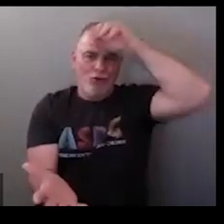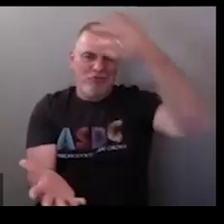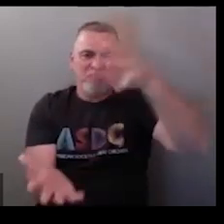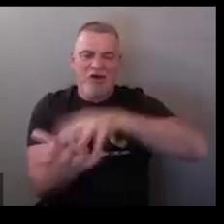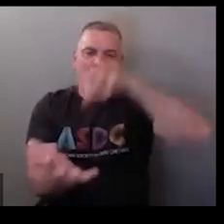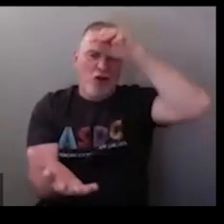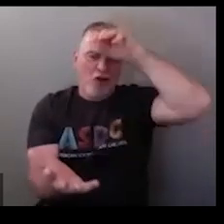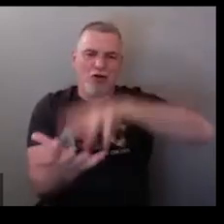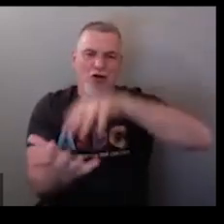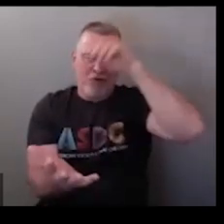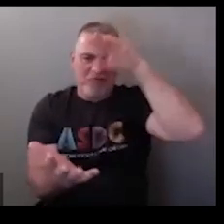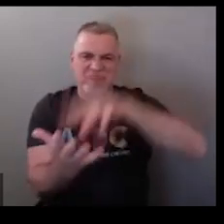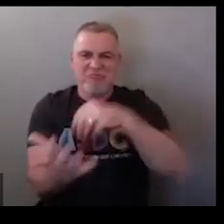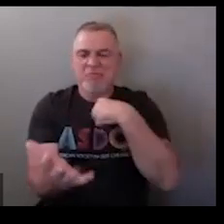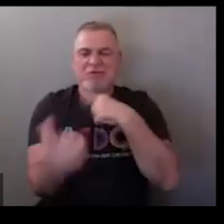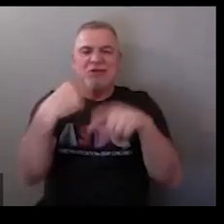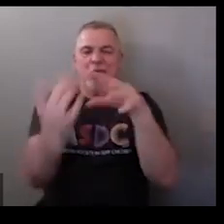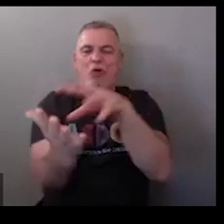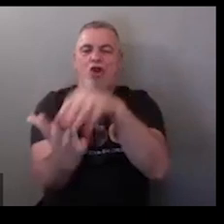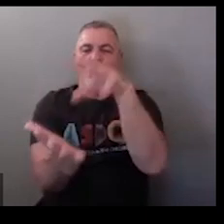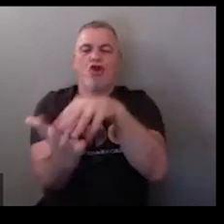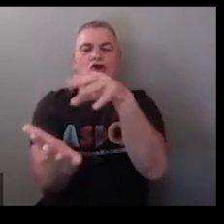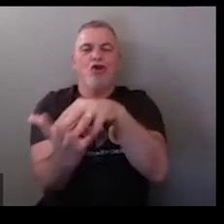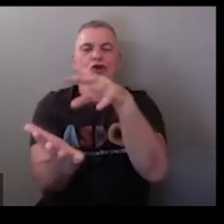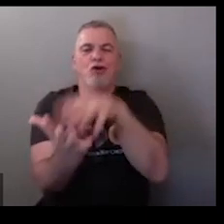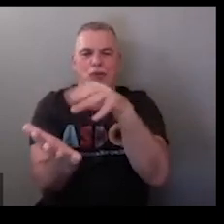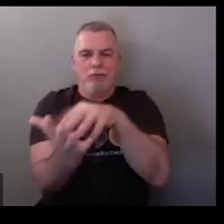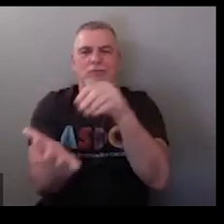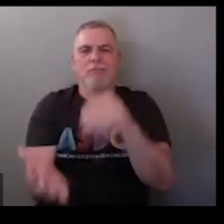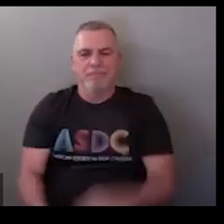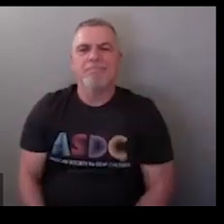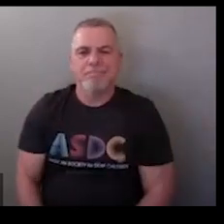learning so you bring your hand up to your forehead learning